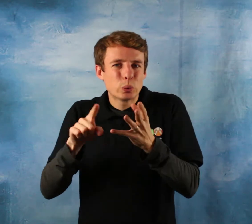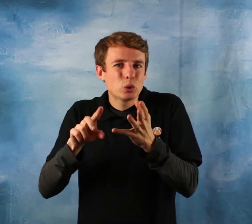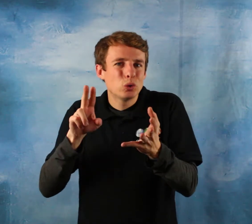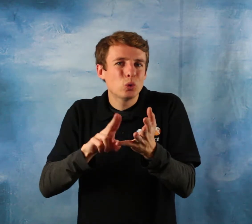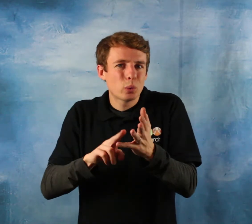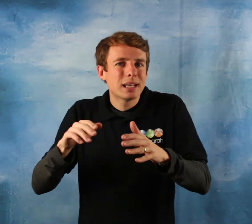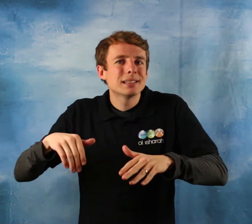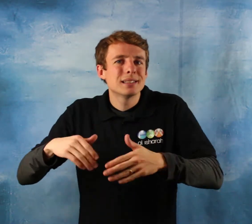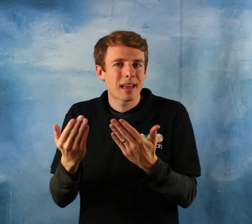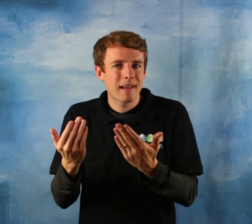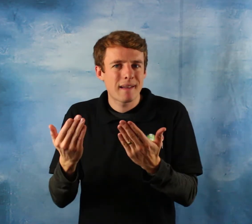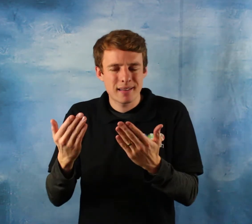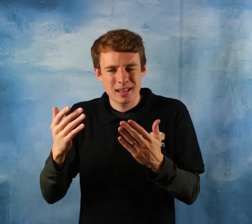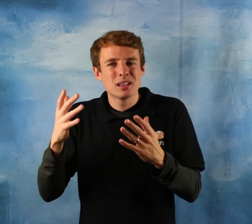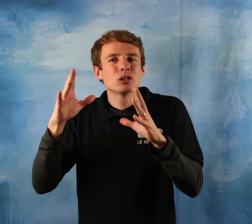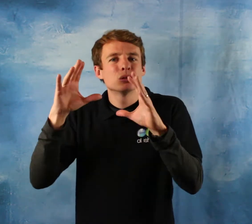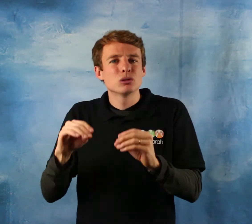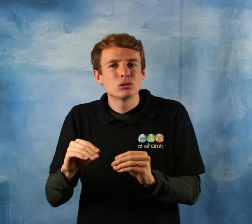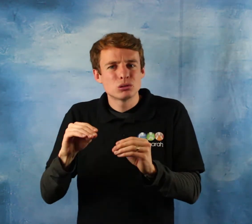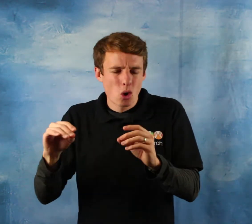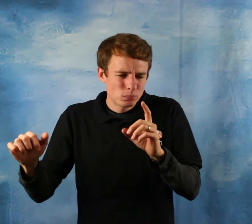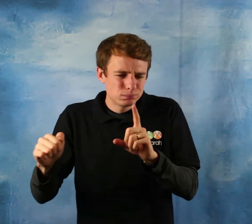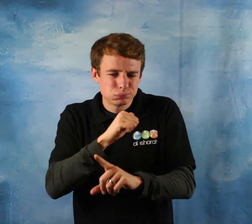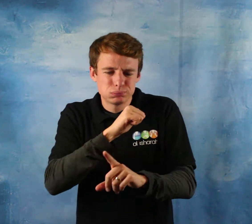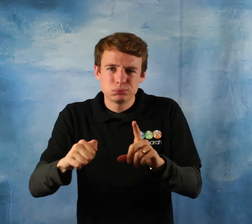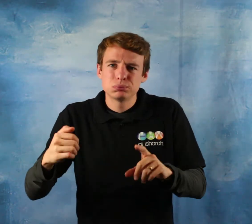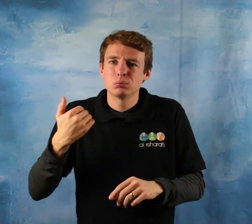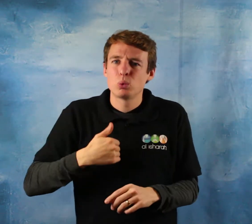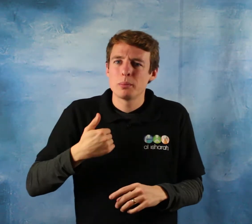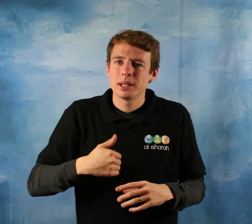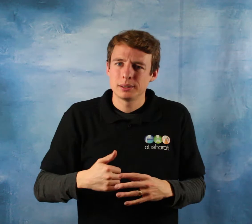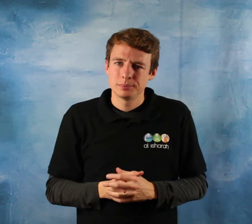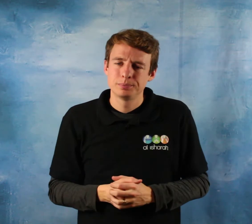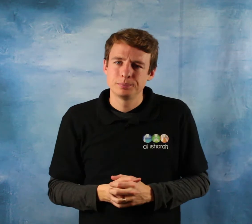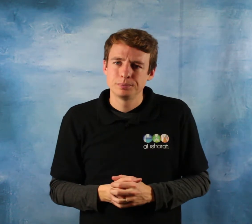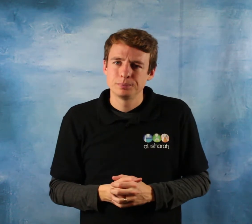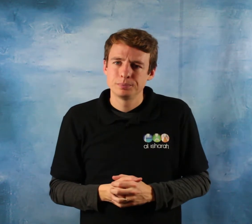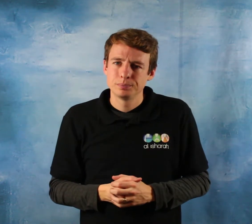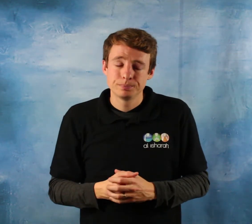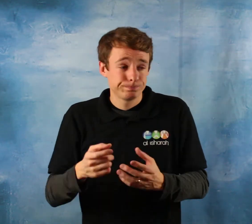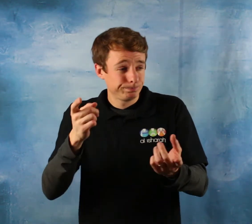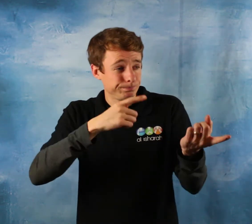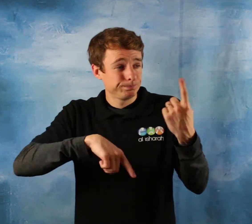we should firmly believe that a two week campaign is not sufficient for this is a lifelong campaign